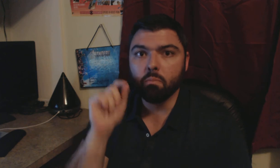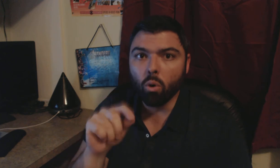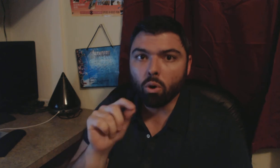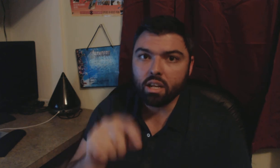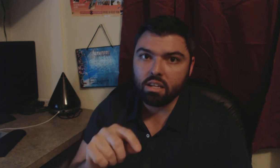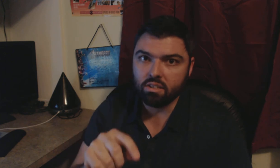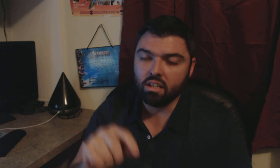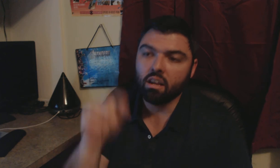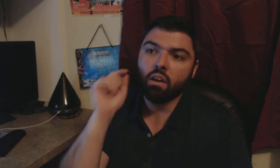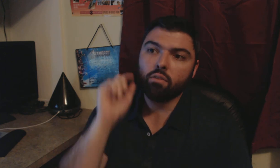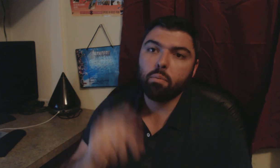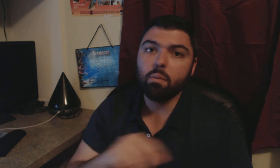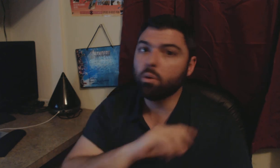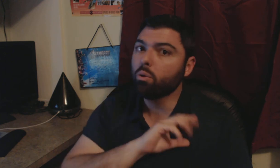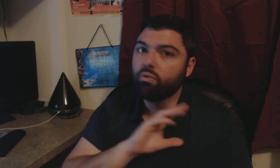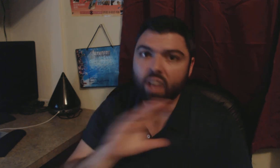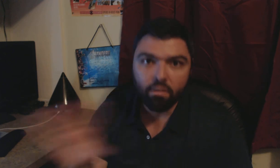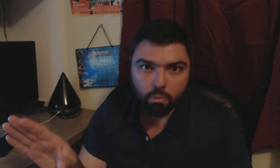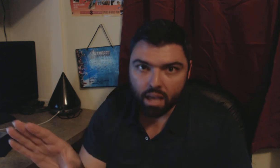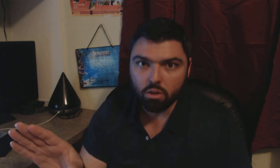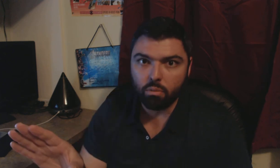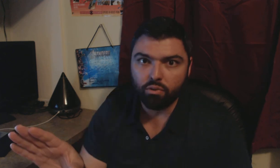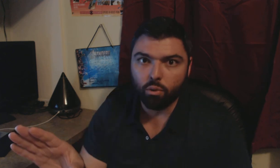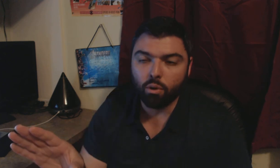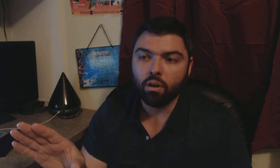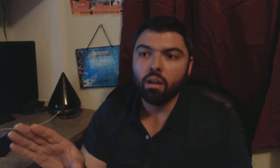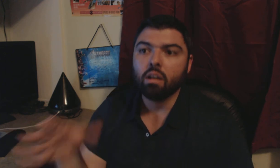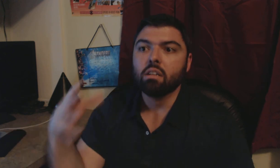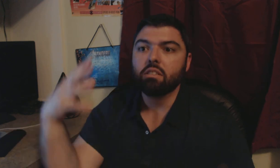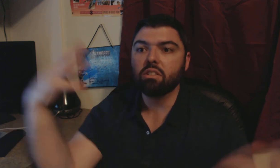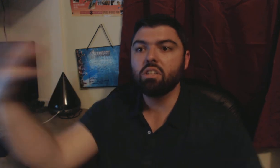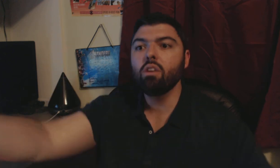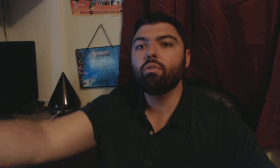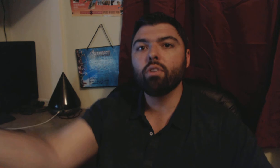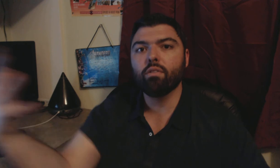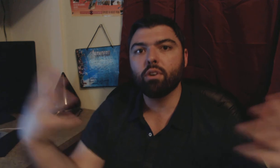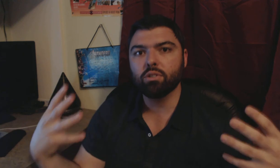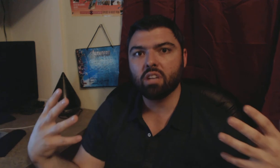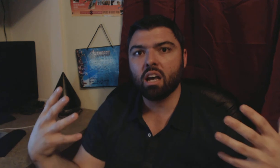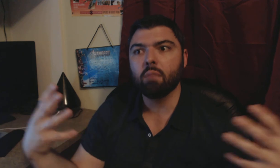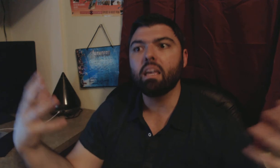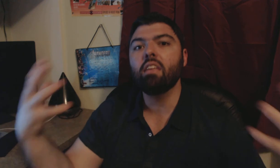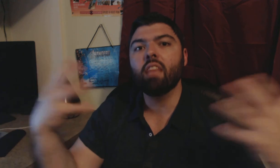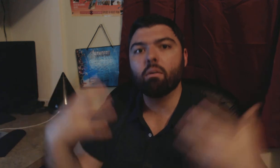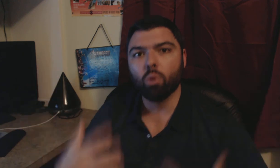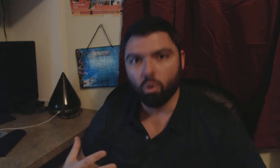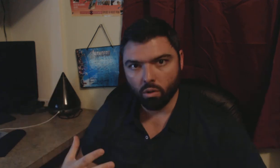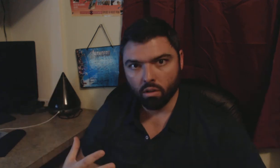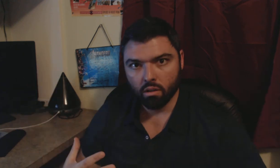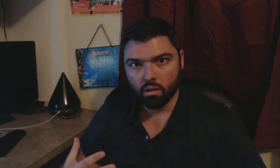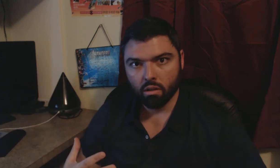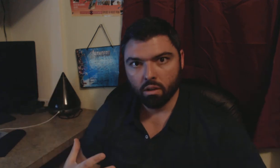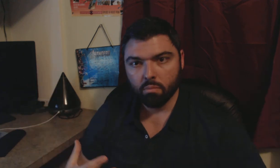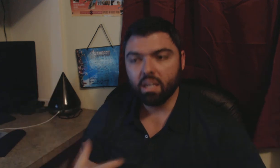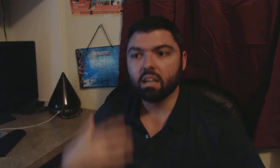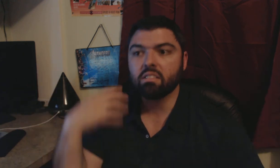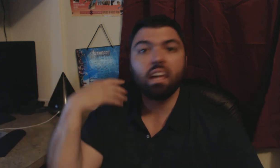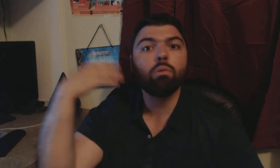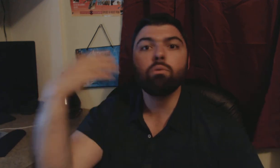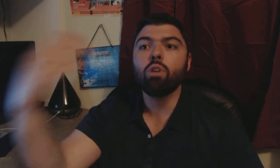more easy for people who've never met you before to see you for the first time in that role because they don't